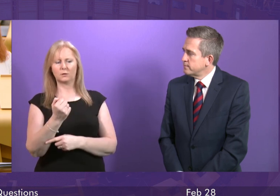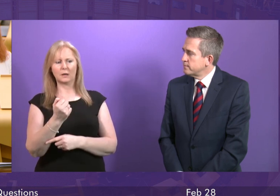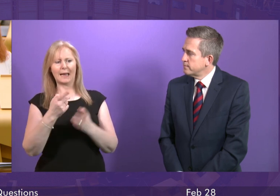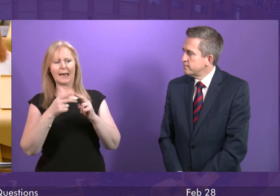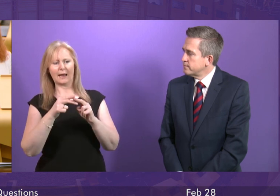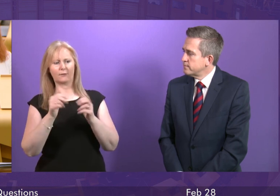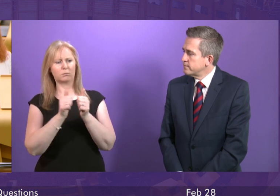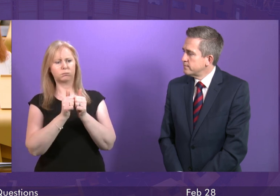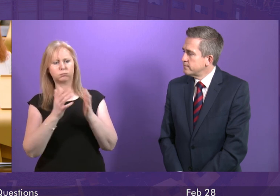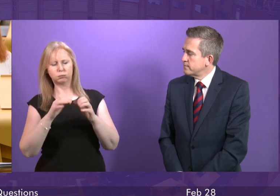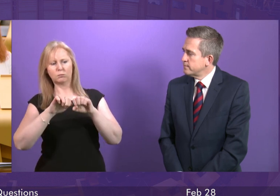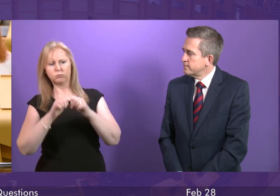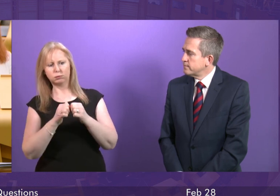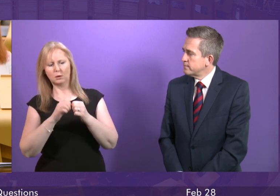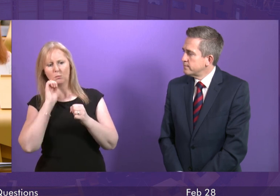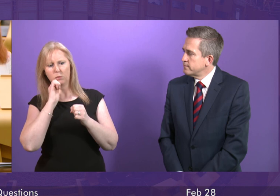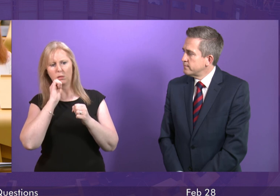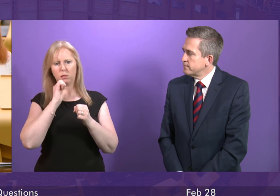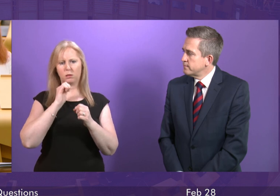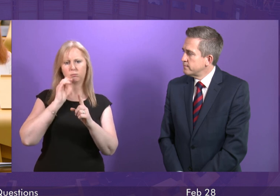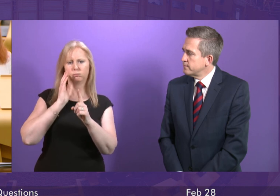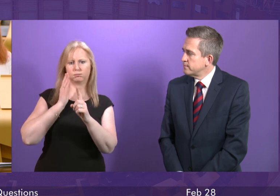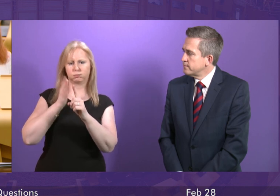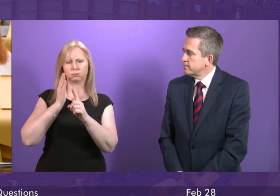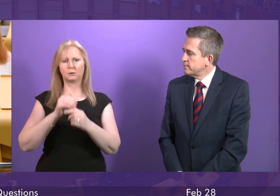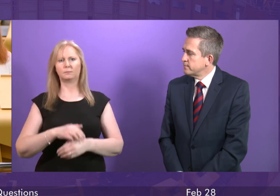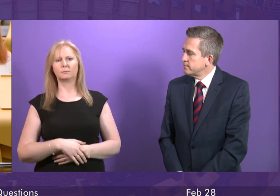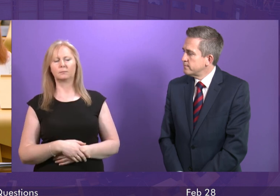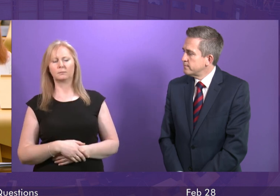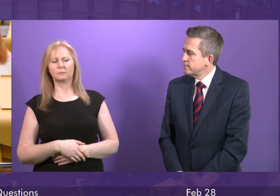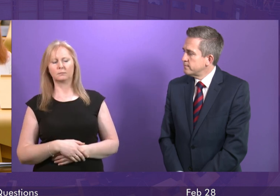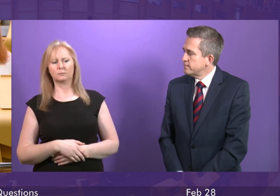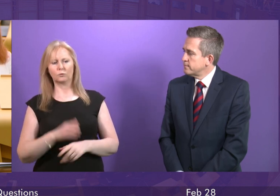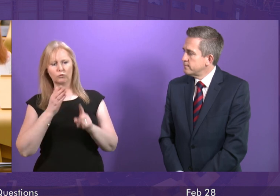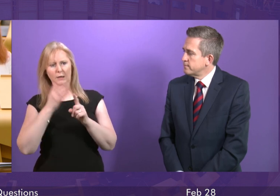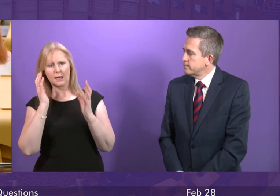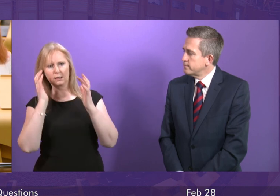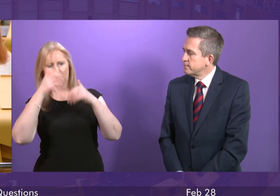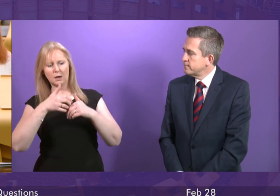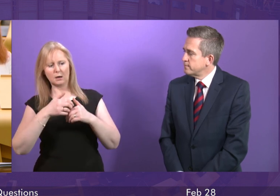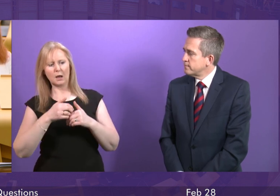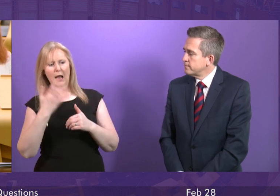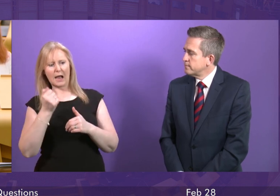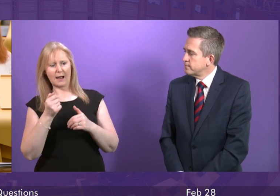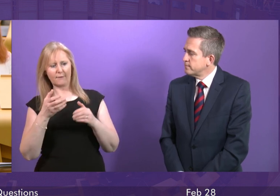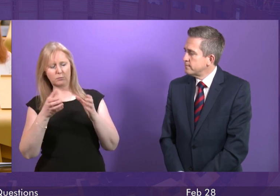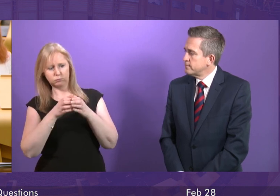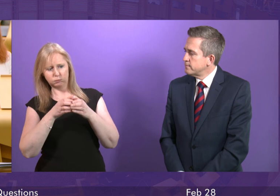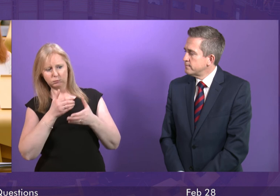plans. We do recognise the concerns that have been raised and we committed to working with the sector to explore alternatives to